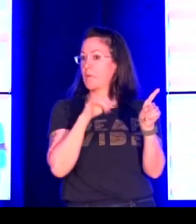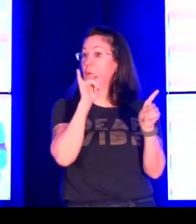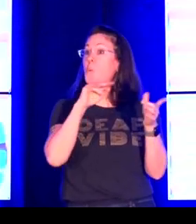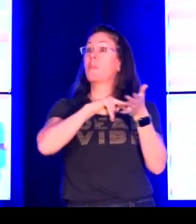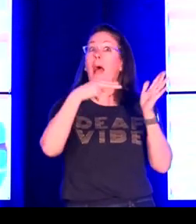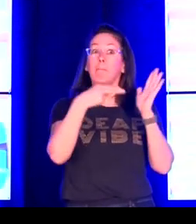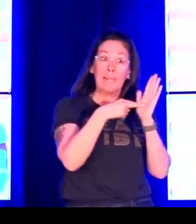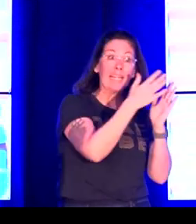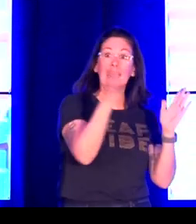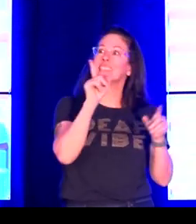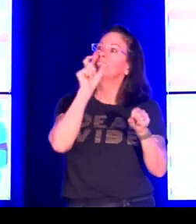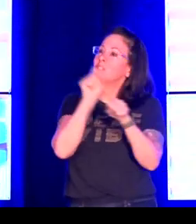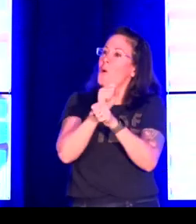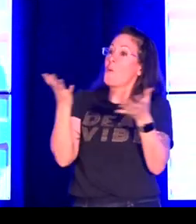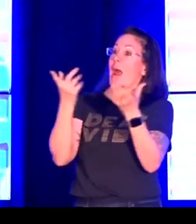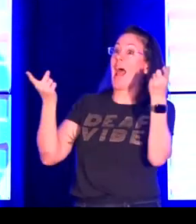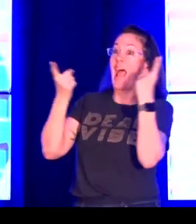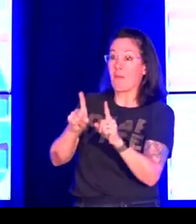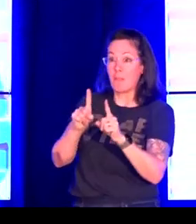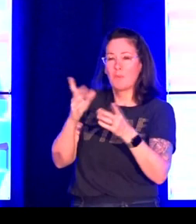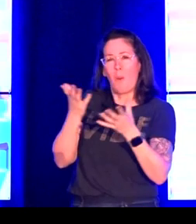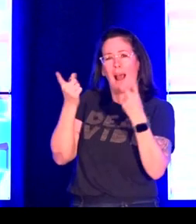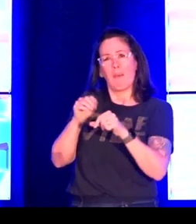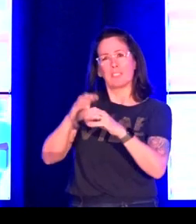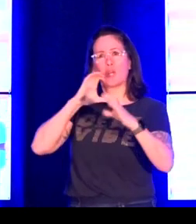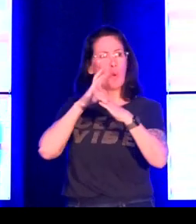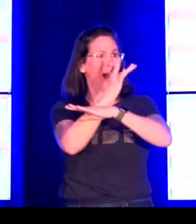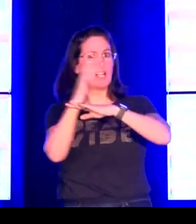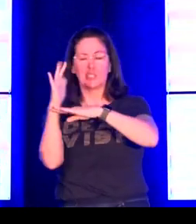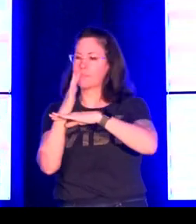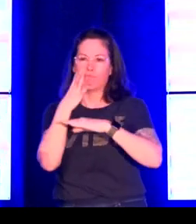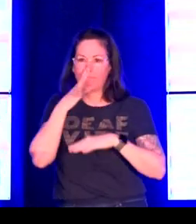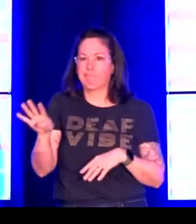the field of linguistics was established on hearing norms.